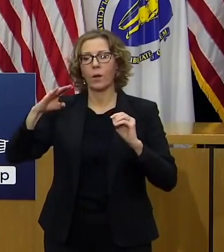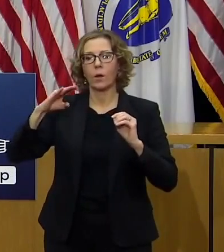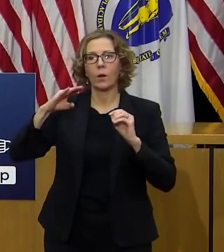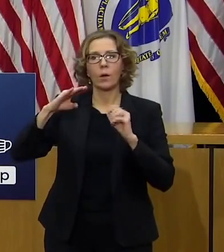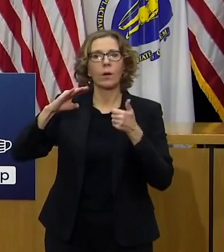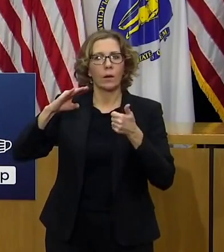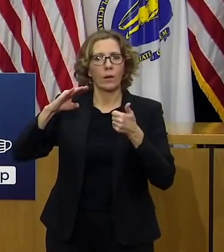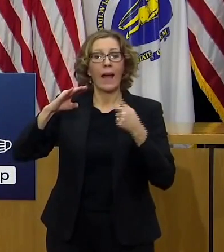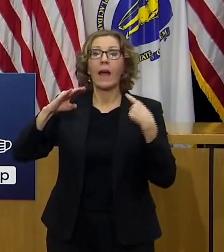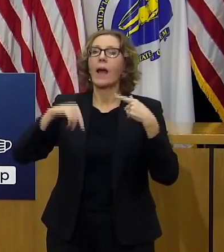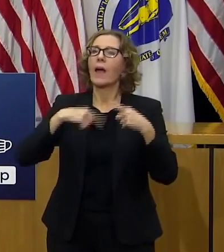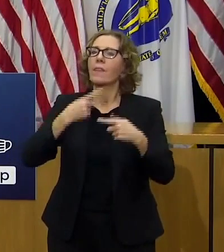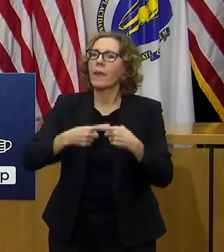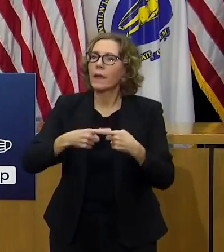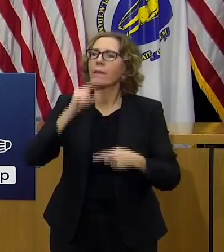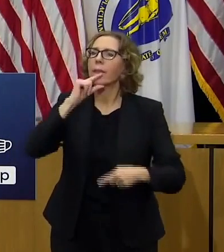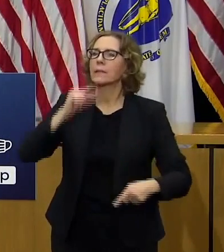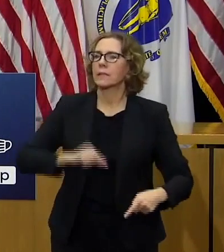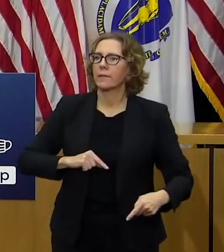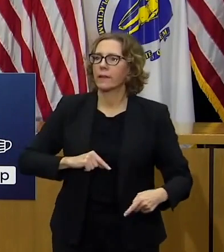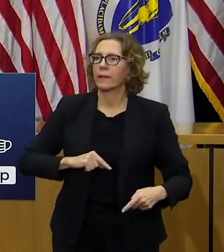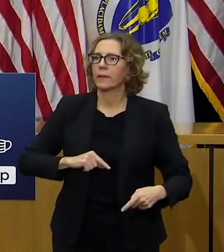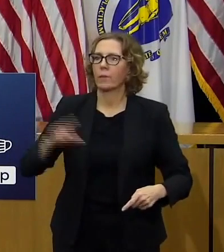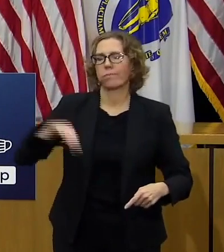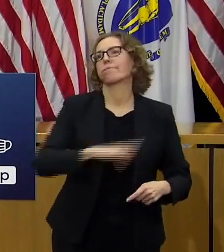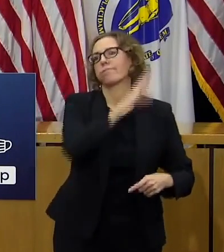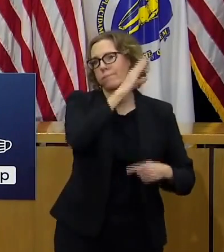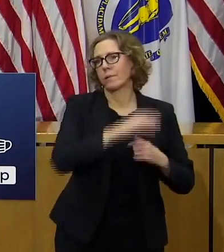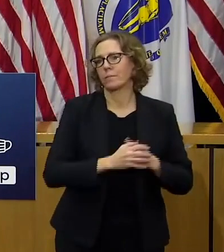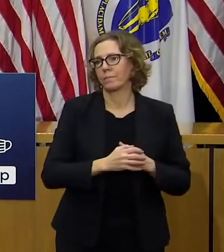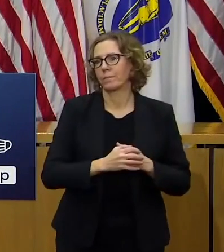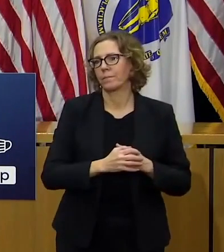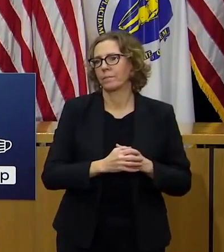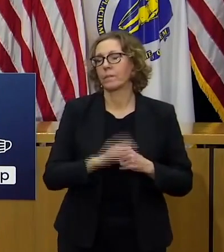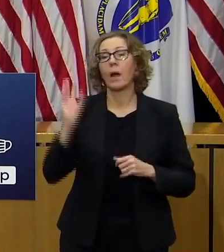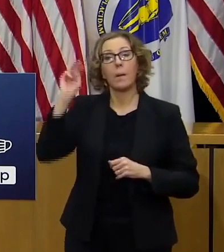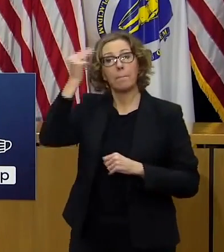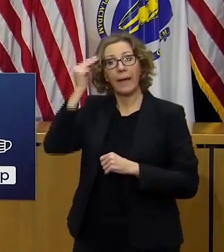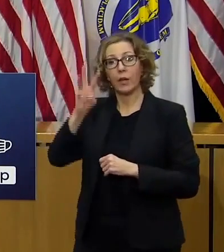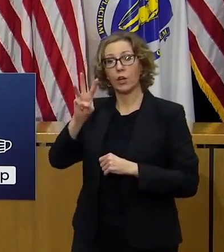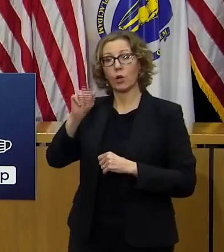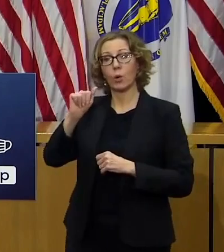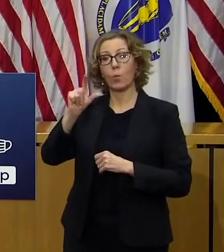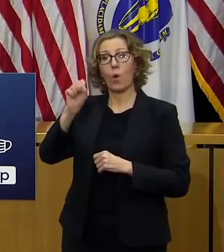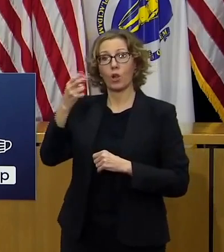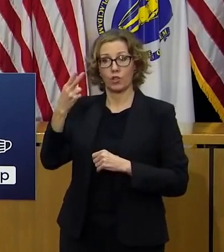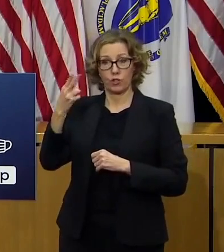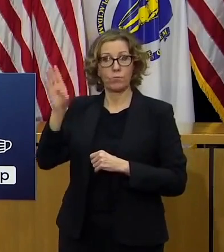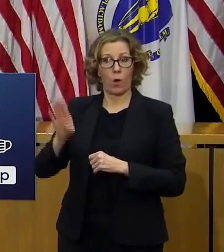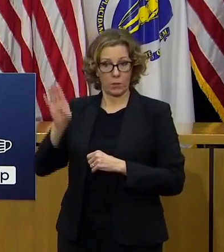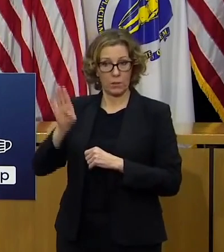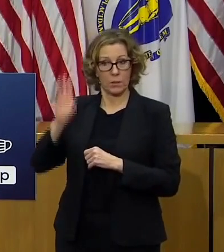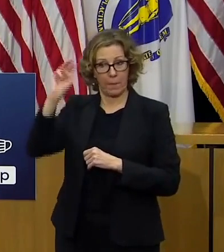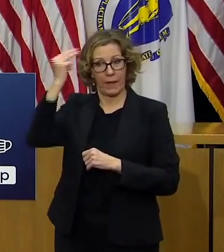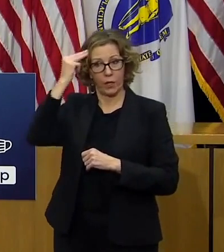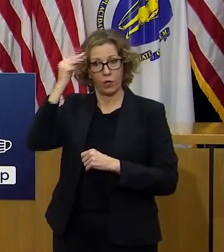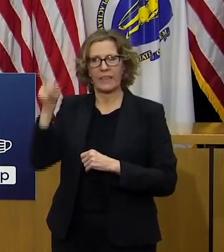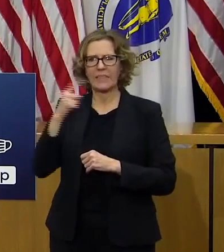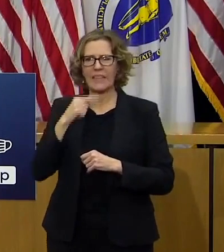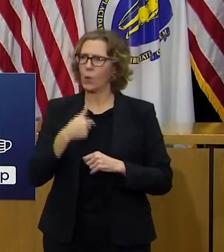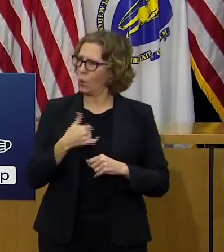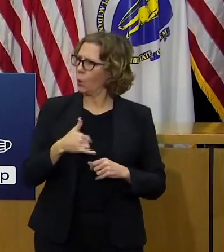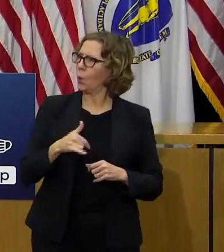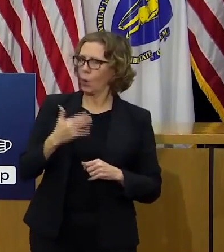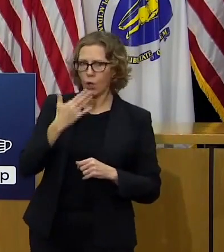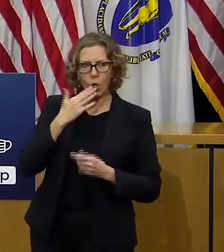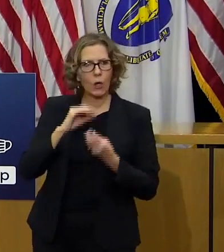case it had and mayor walsh talked about this at one of his own press avails right before thanksgiving and said it's pretty good we've actually